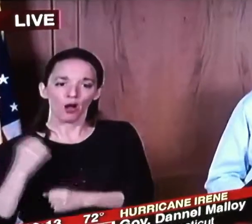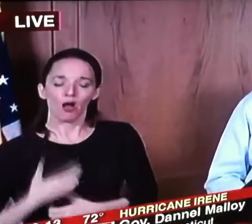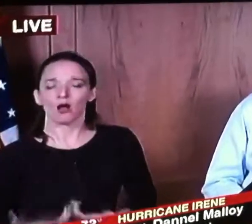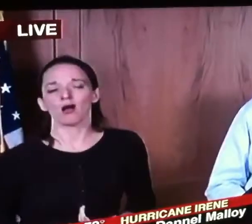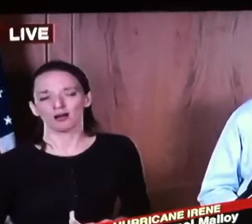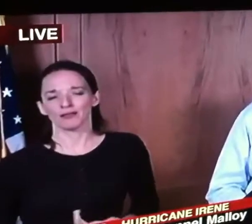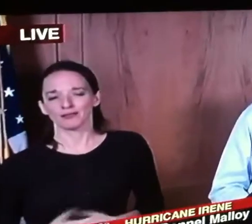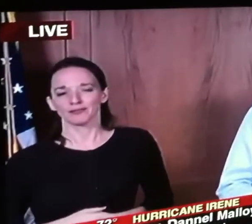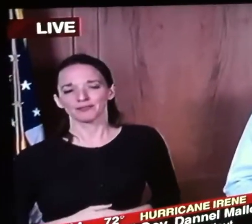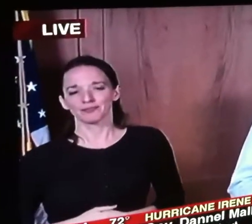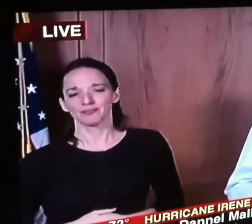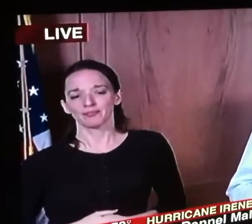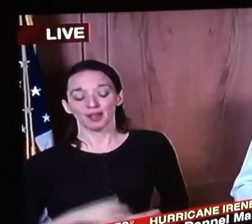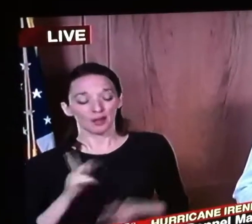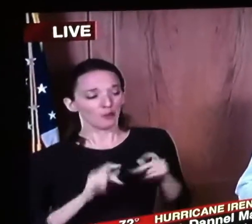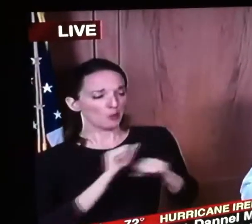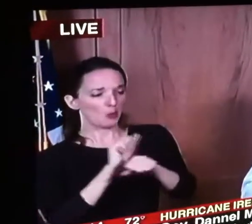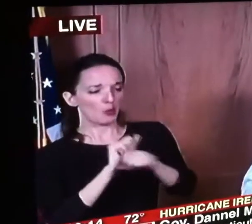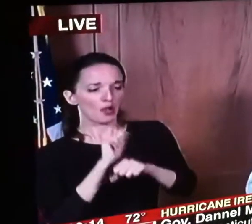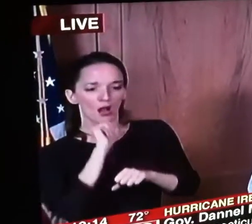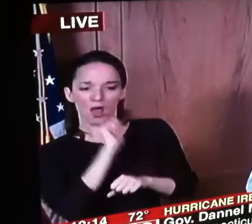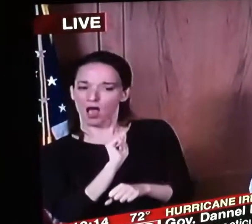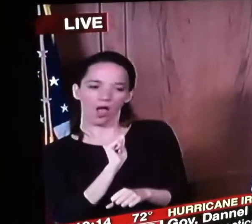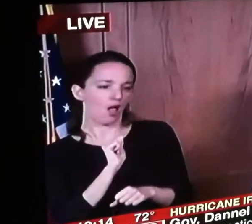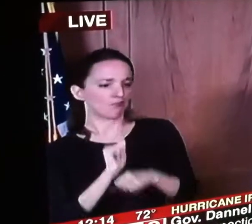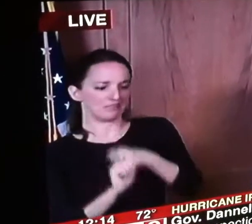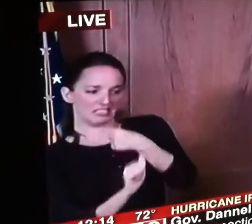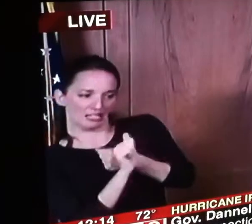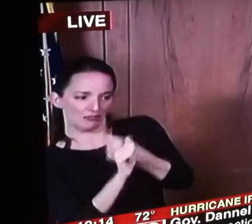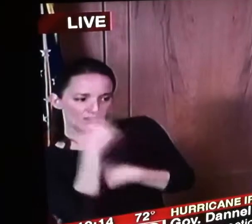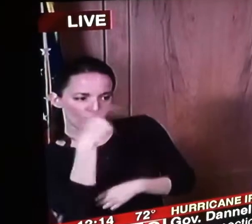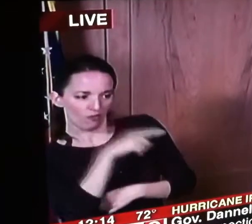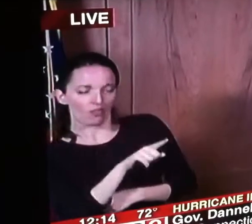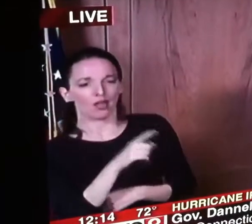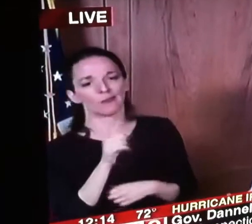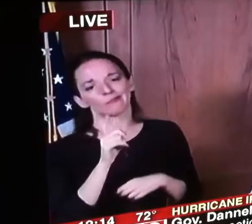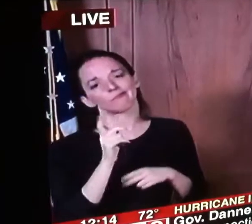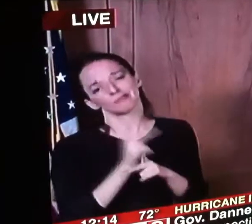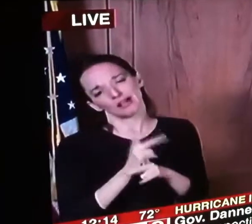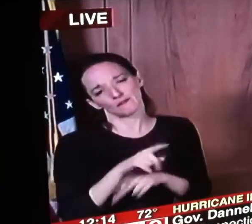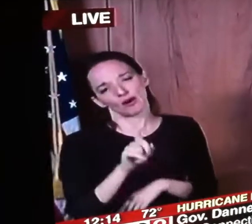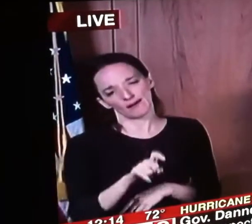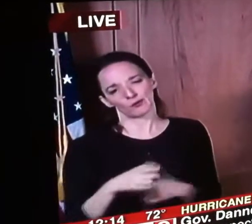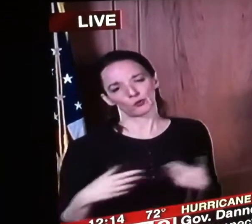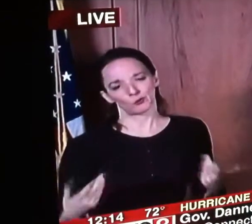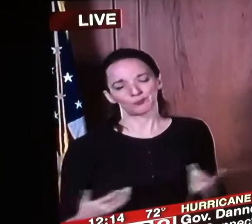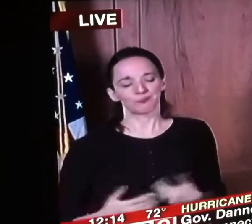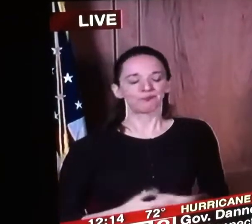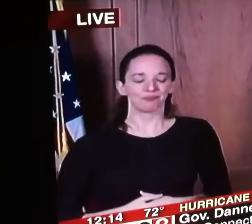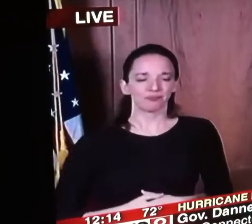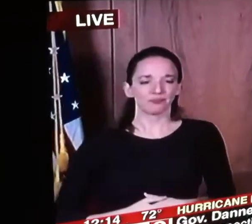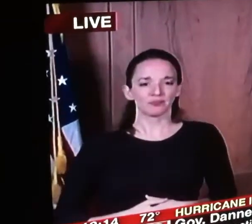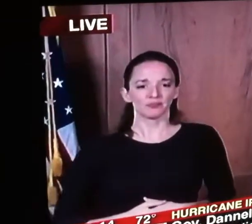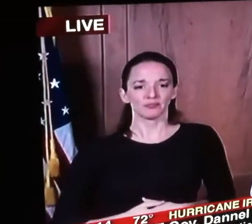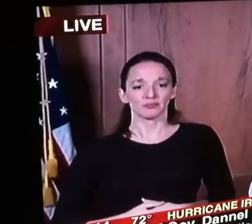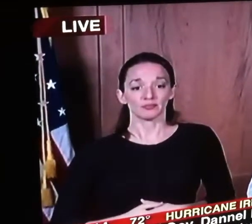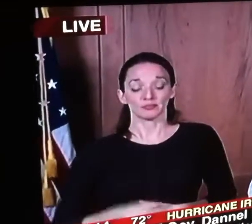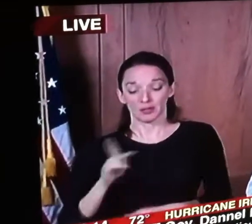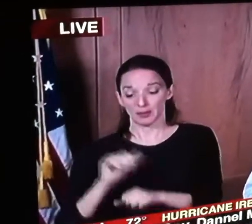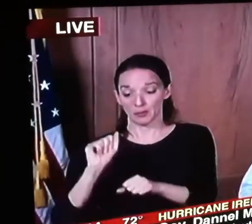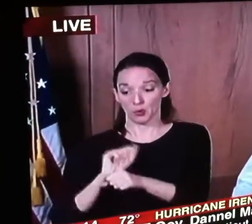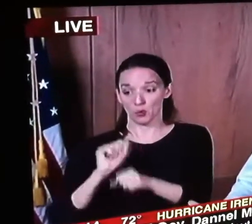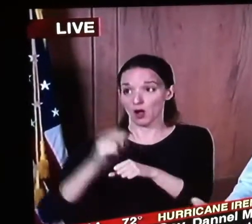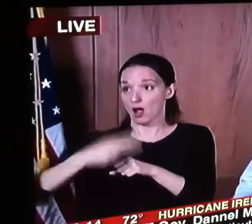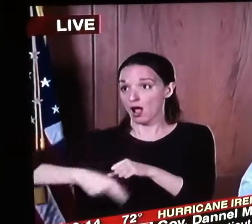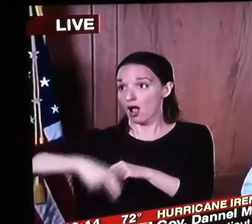people um uh the lives of people um uh so we have to be careful and that and that that's crews who are up in the air and also is